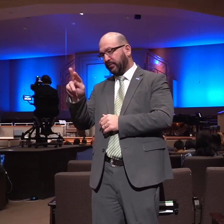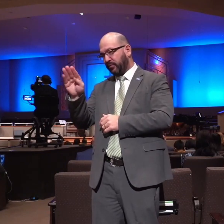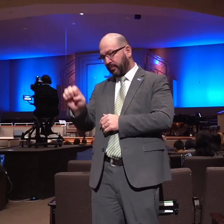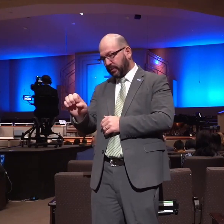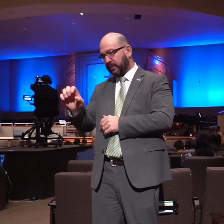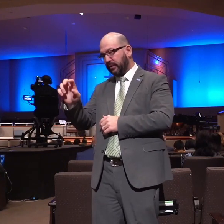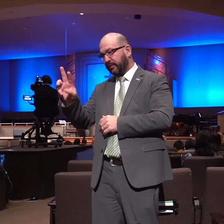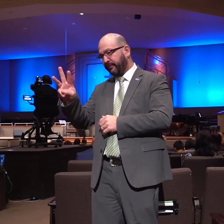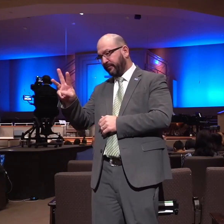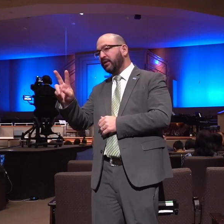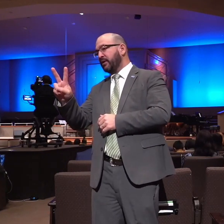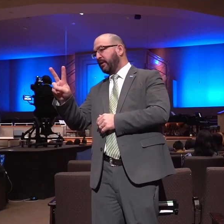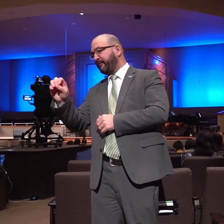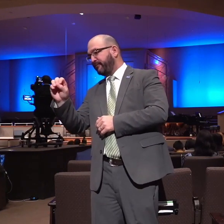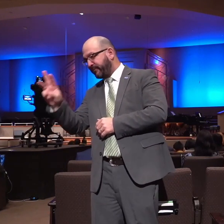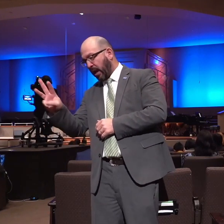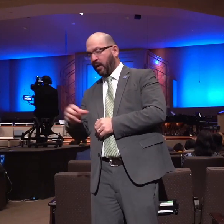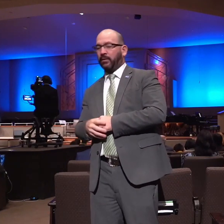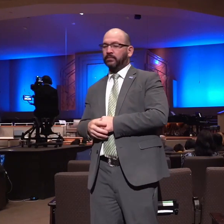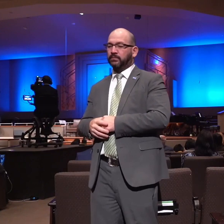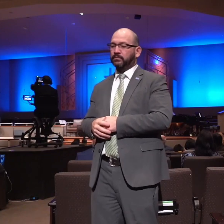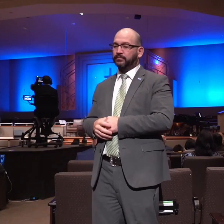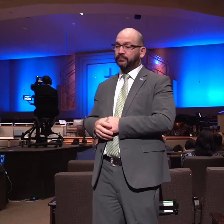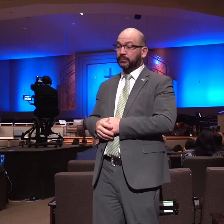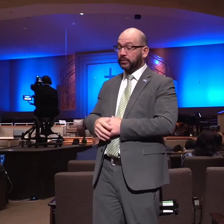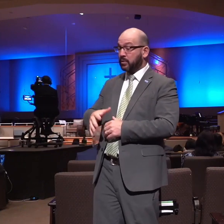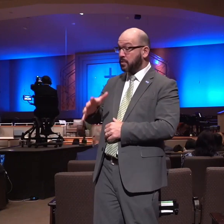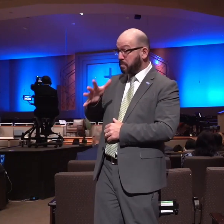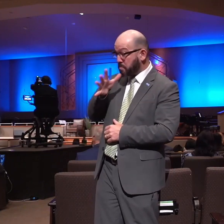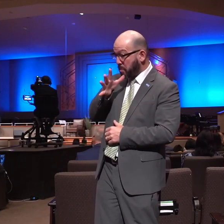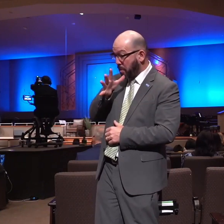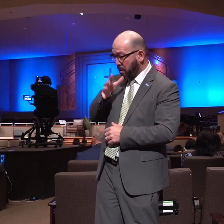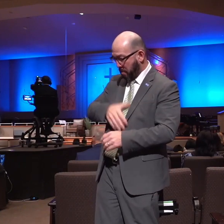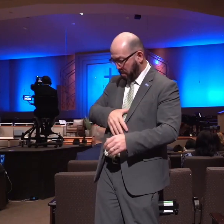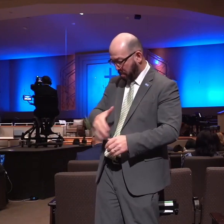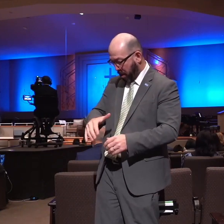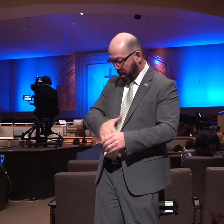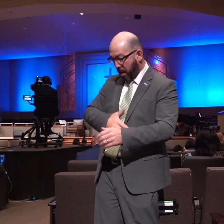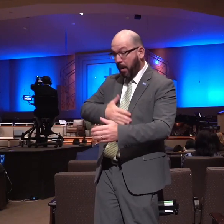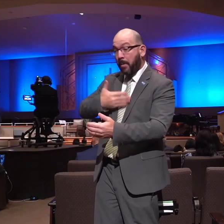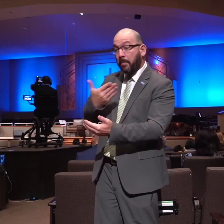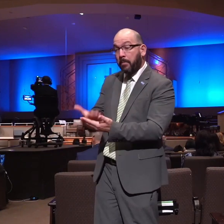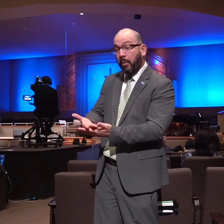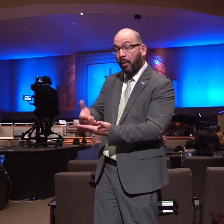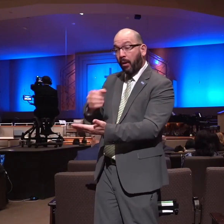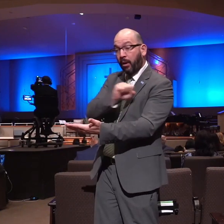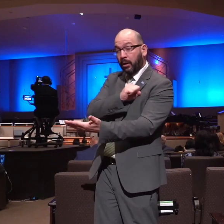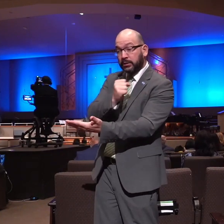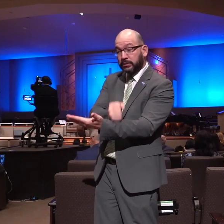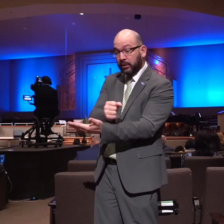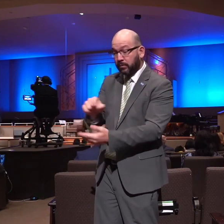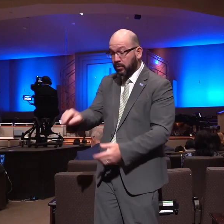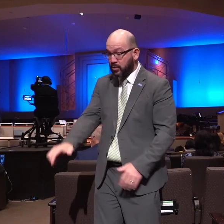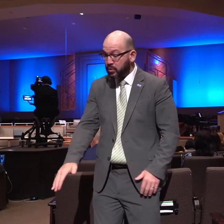earlier the woman bear a son called his name Samson and the child grew and the Lord blessed him